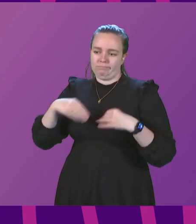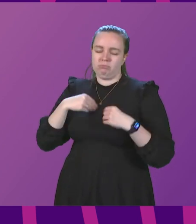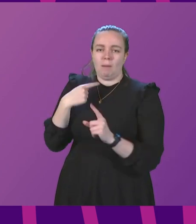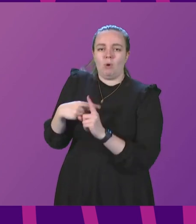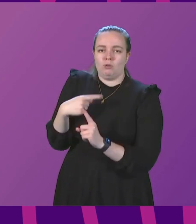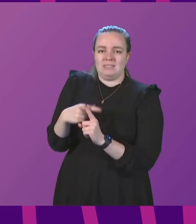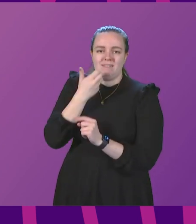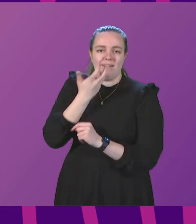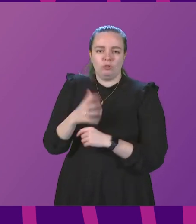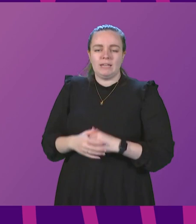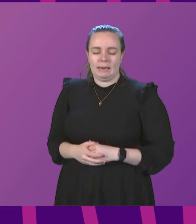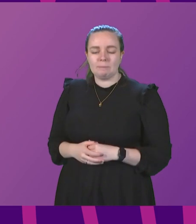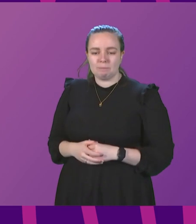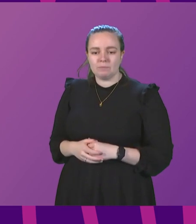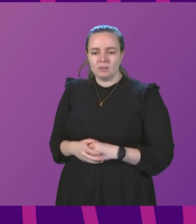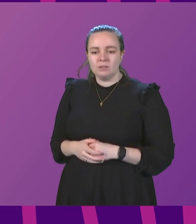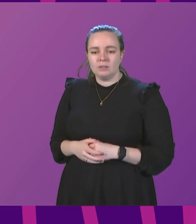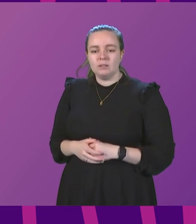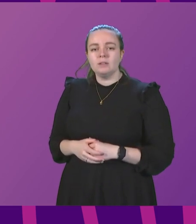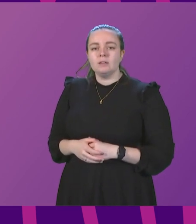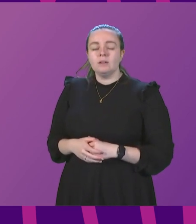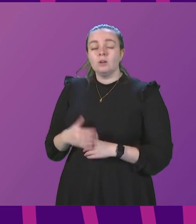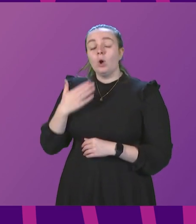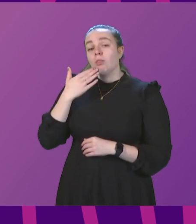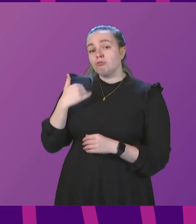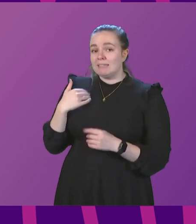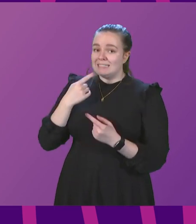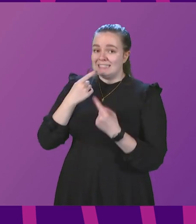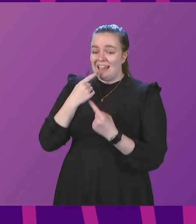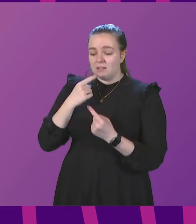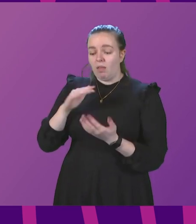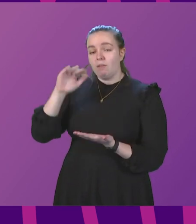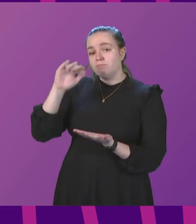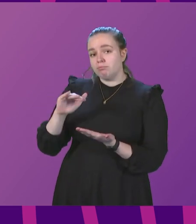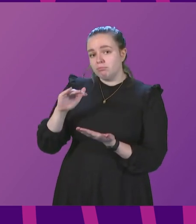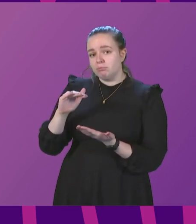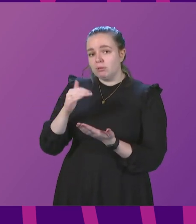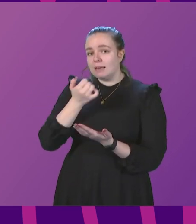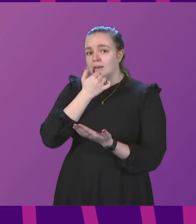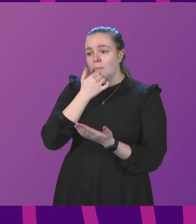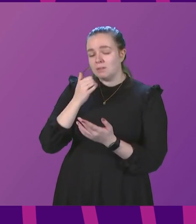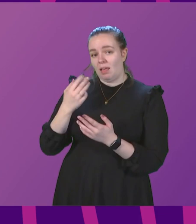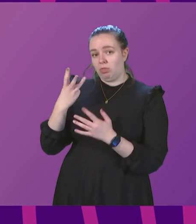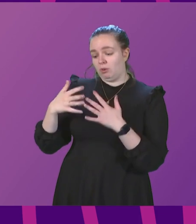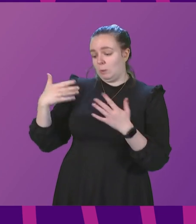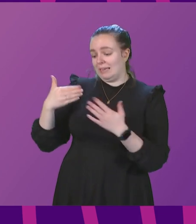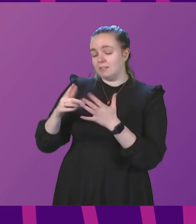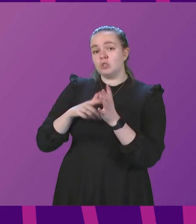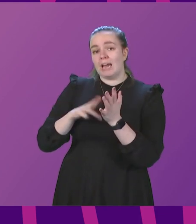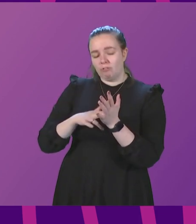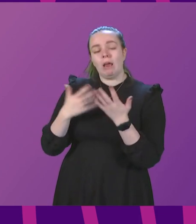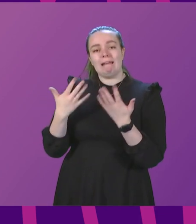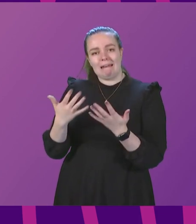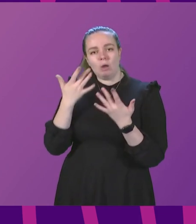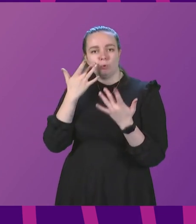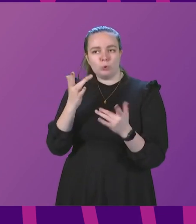positive each day. To return to the most recent data, though, the declining cases in the first three weeks of January is now being reflected in